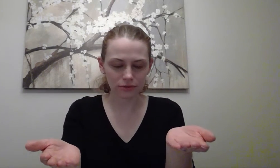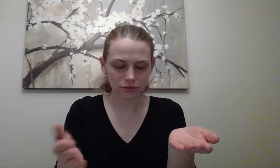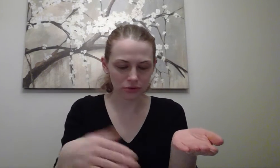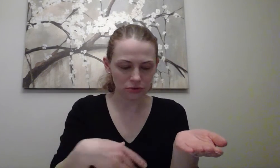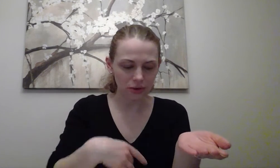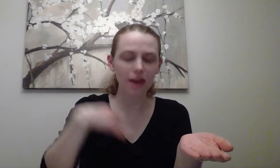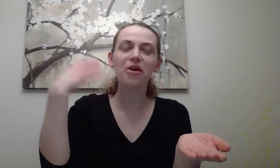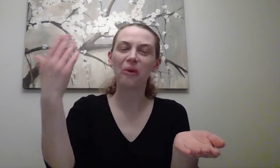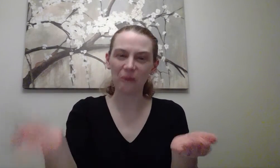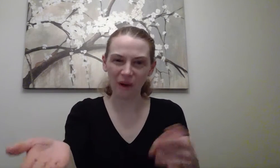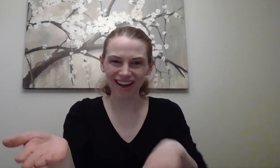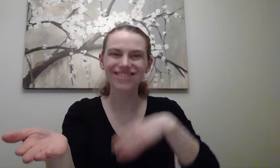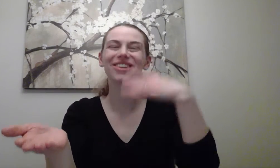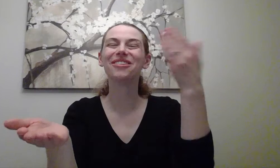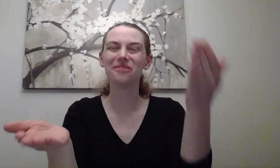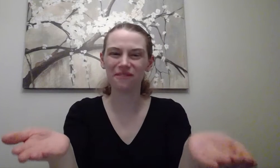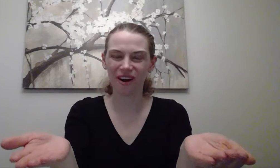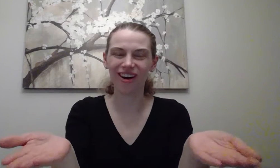You do it. Water. Fall.